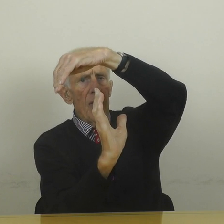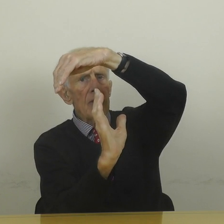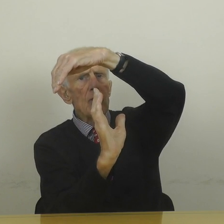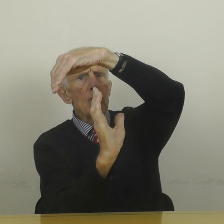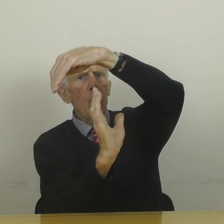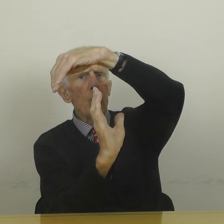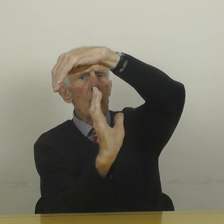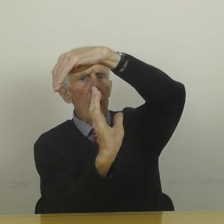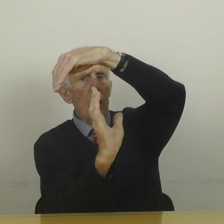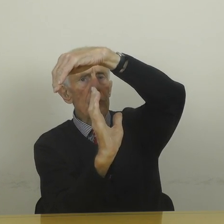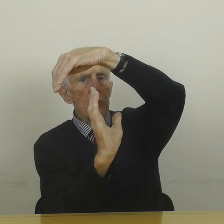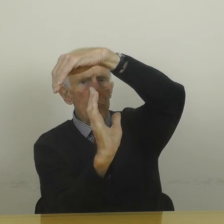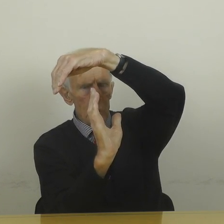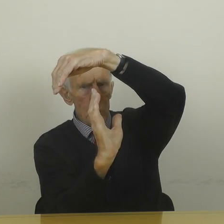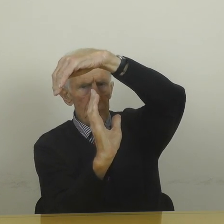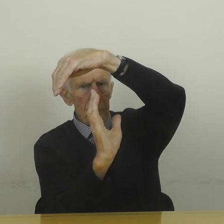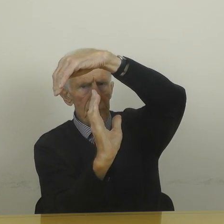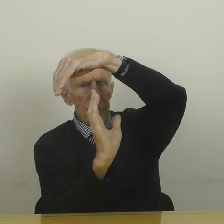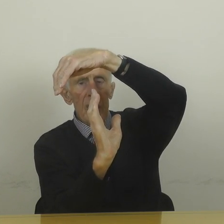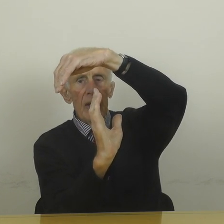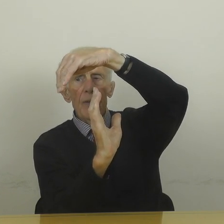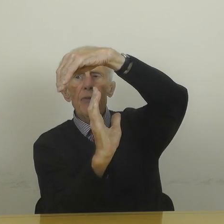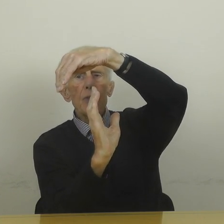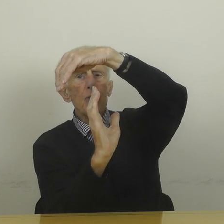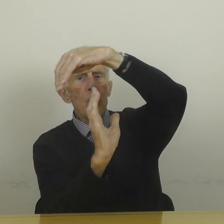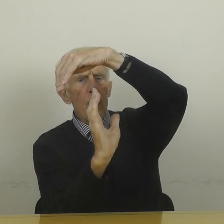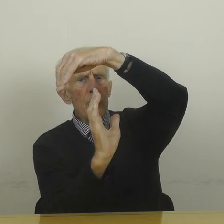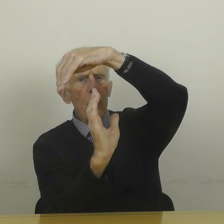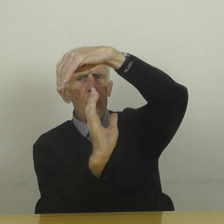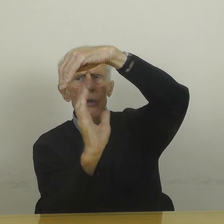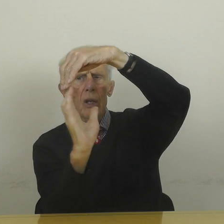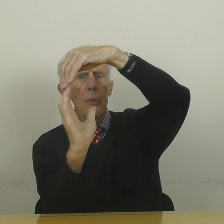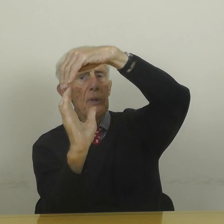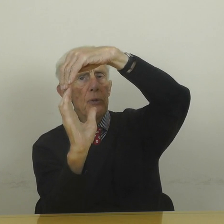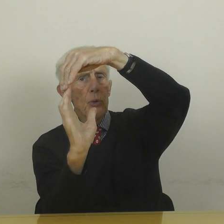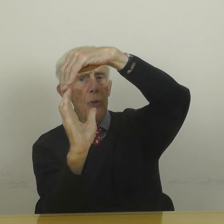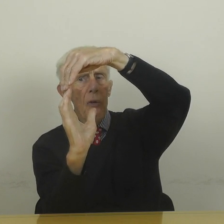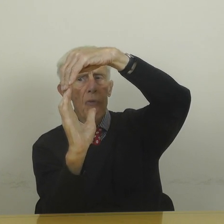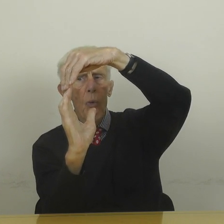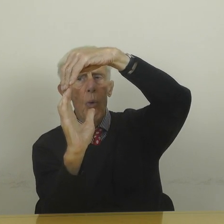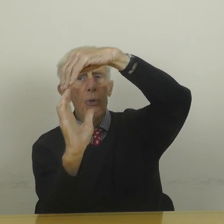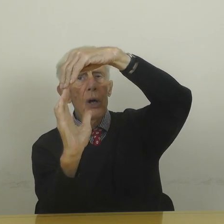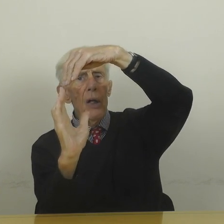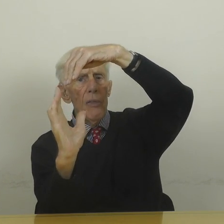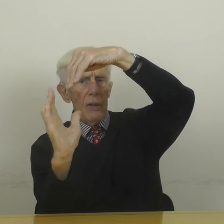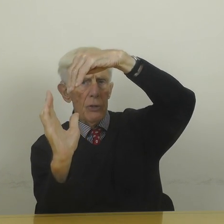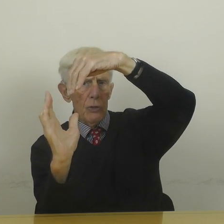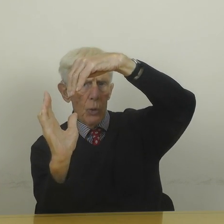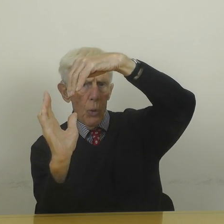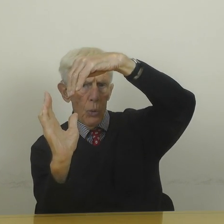that is called class 2. If the lower jaw is a little bit too far forward, that is called